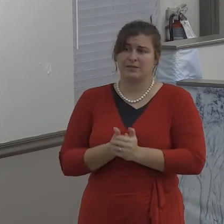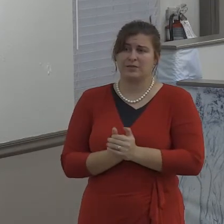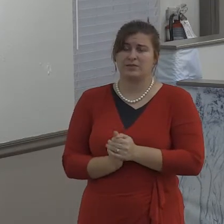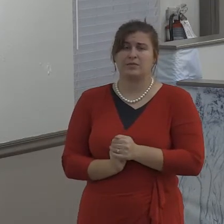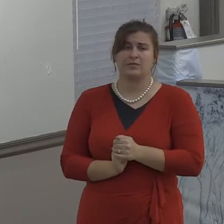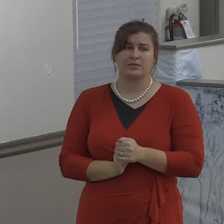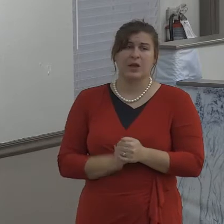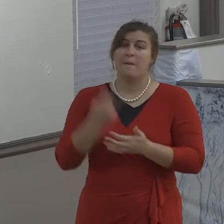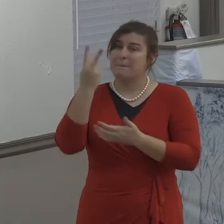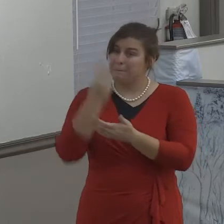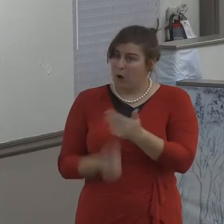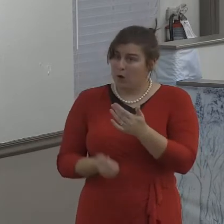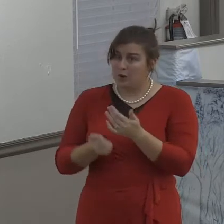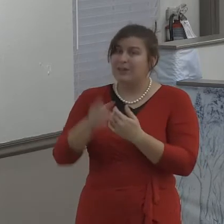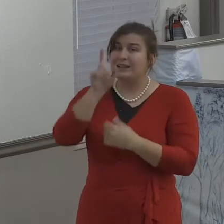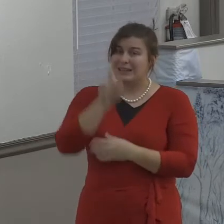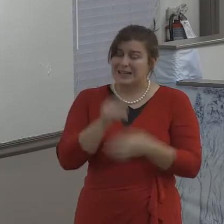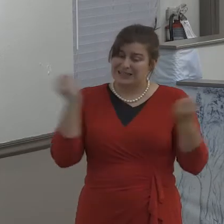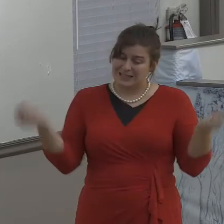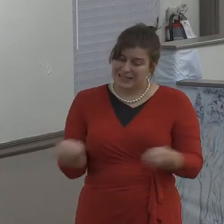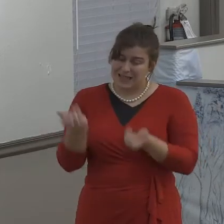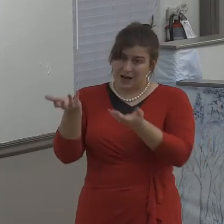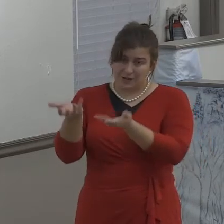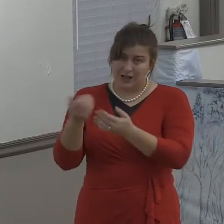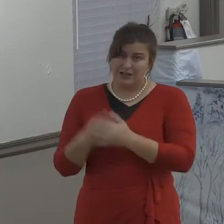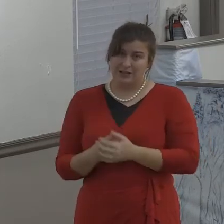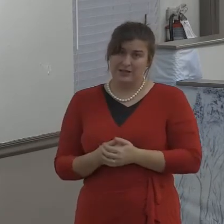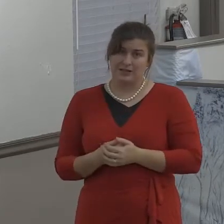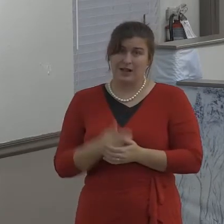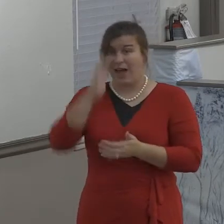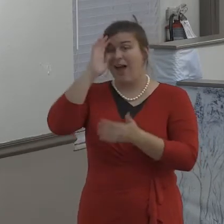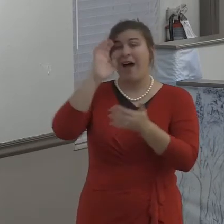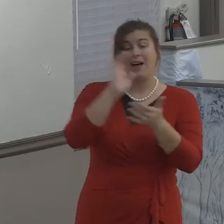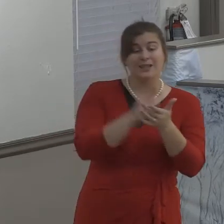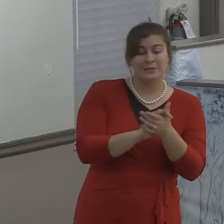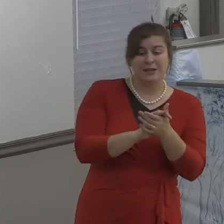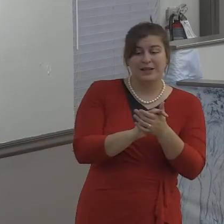For charity shall cover the multitude of sins.